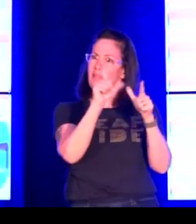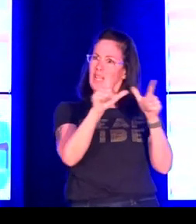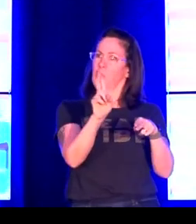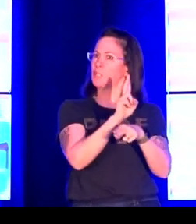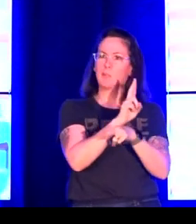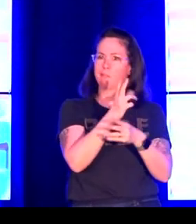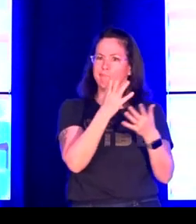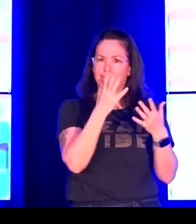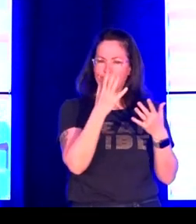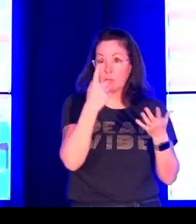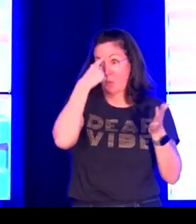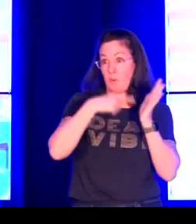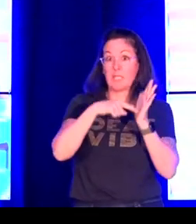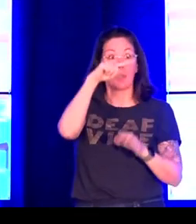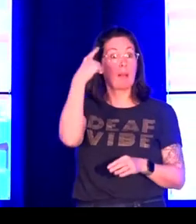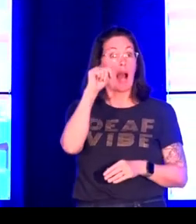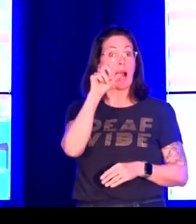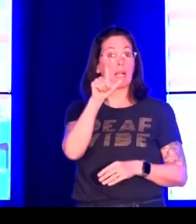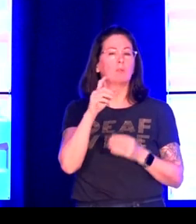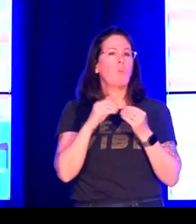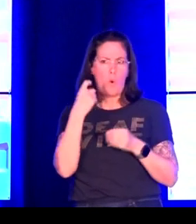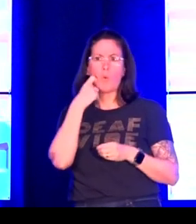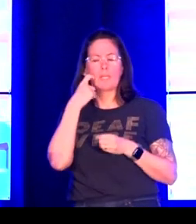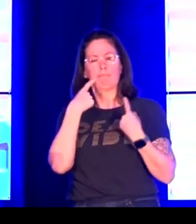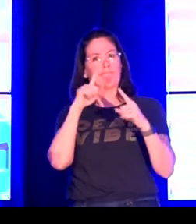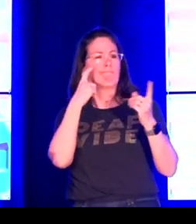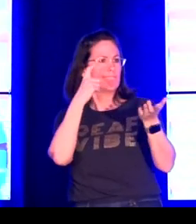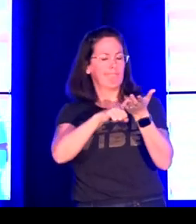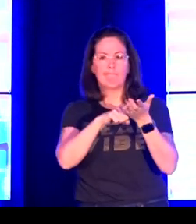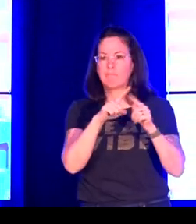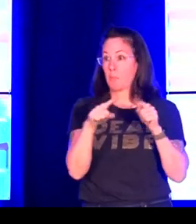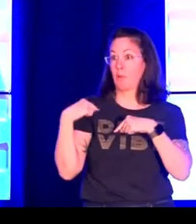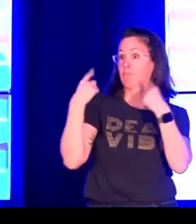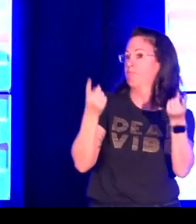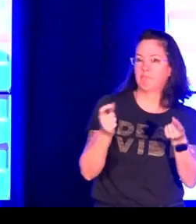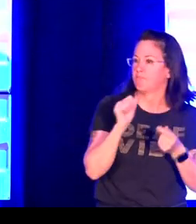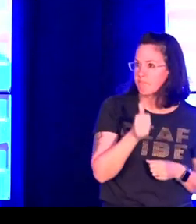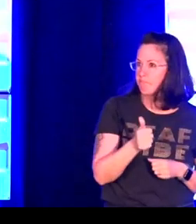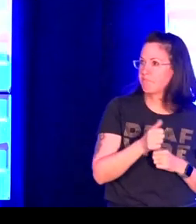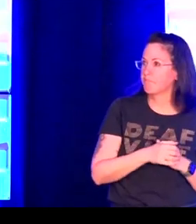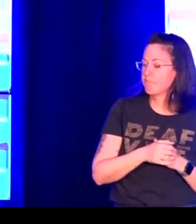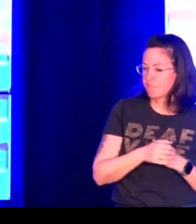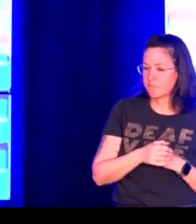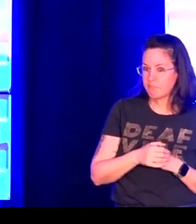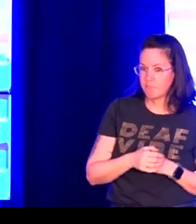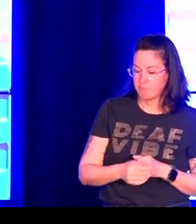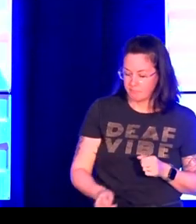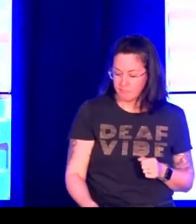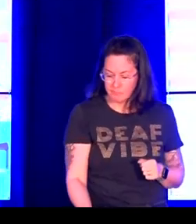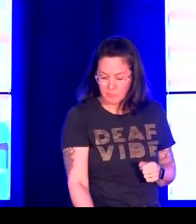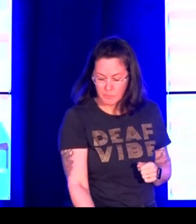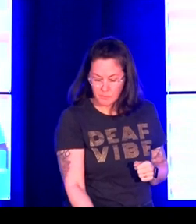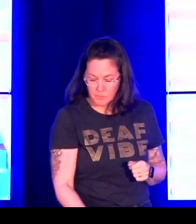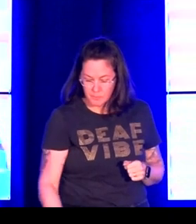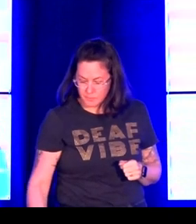fact that in sign language research, that has often been primarily white people studied as native sign language